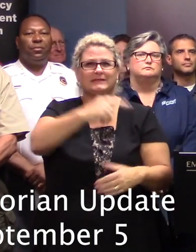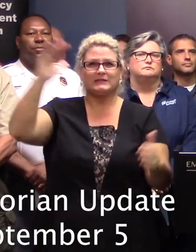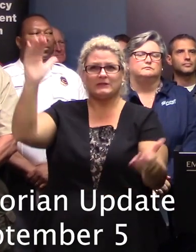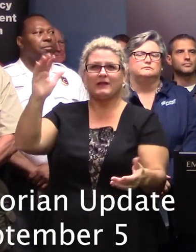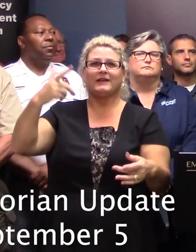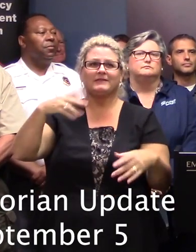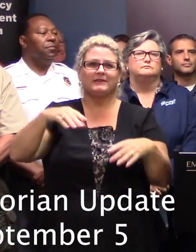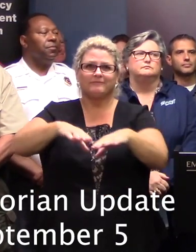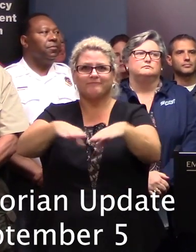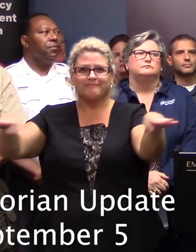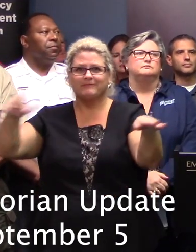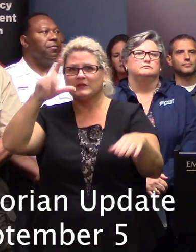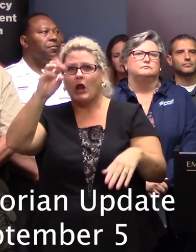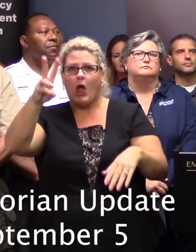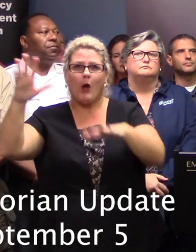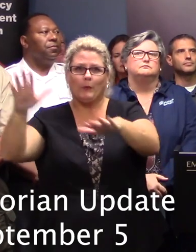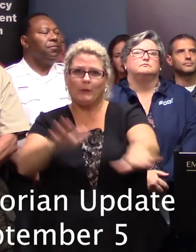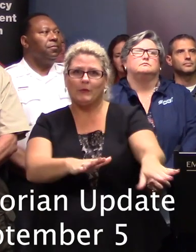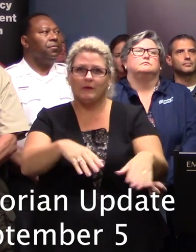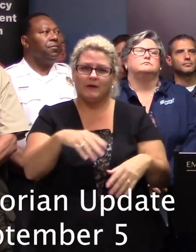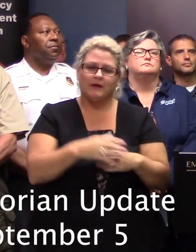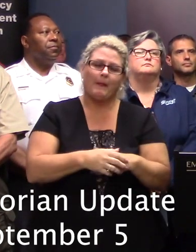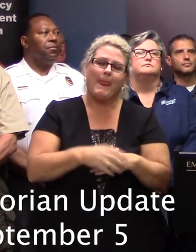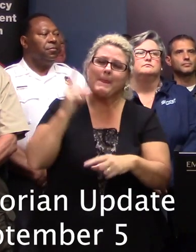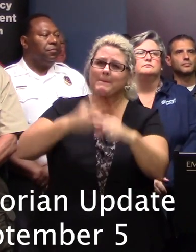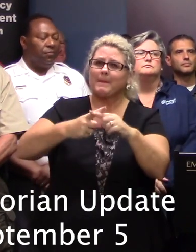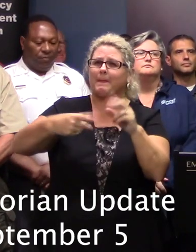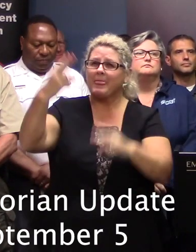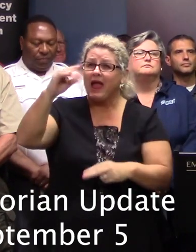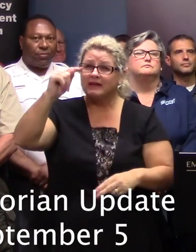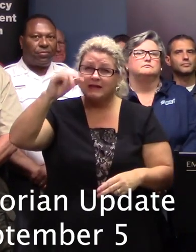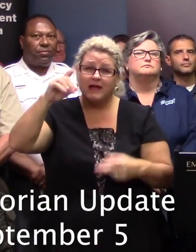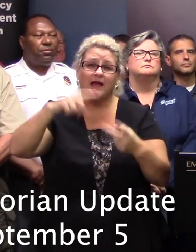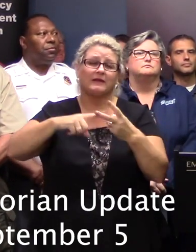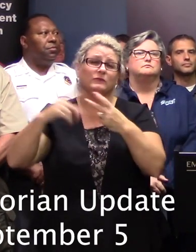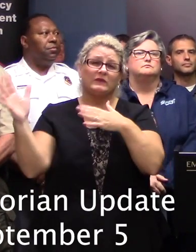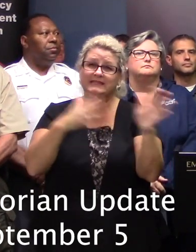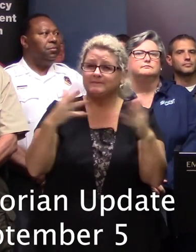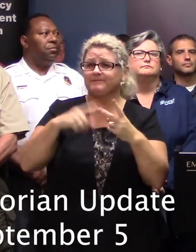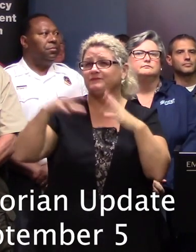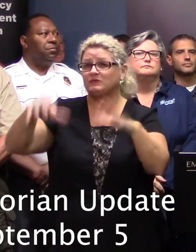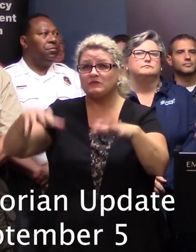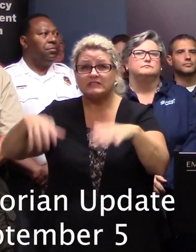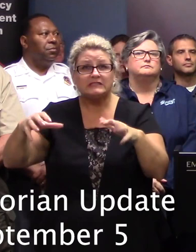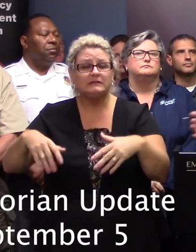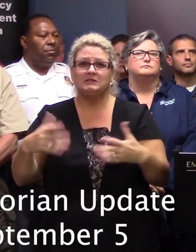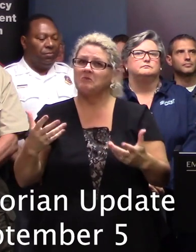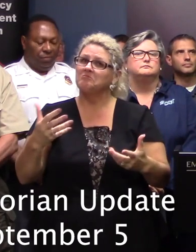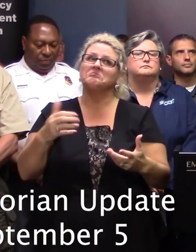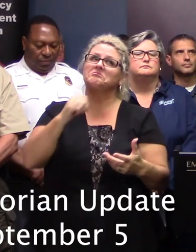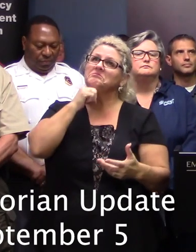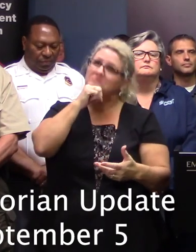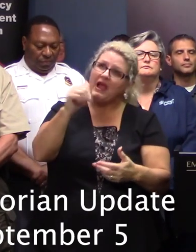on the water but because the high tide and the wind and the rain did not all happen in